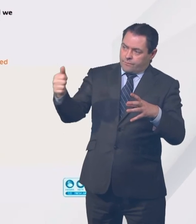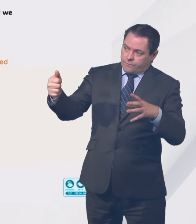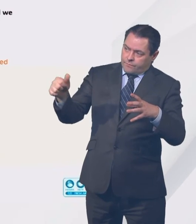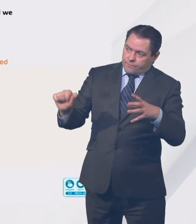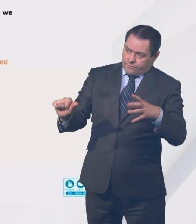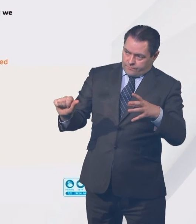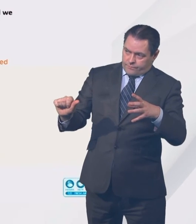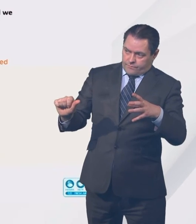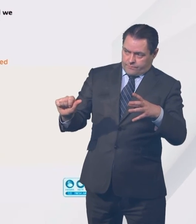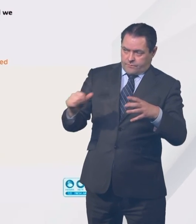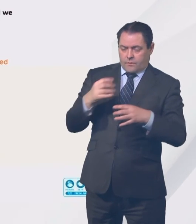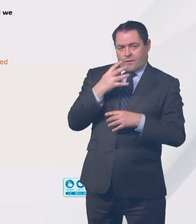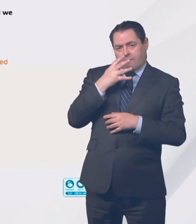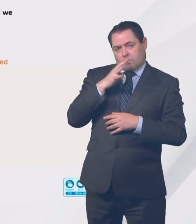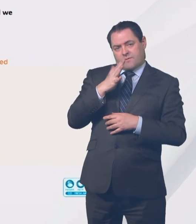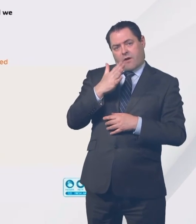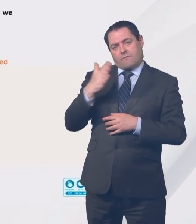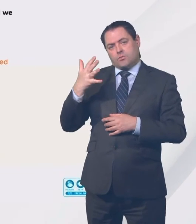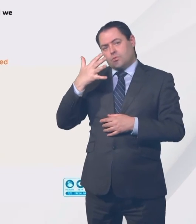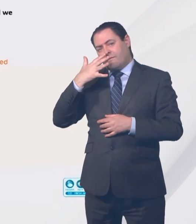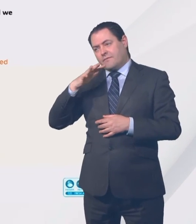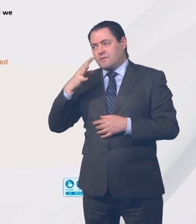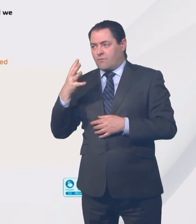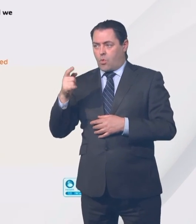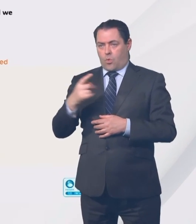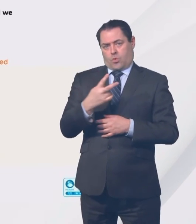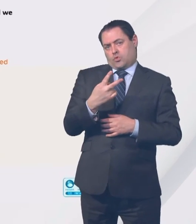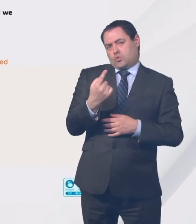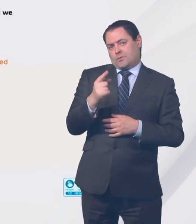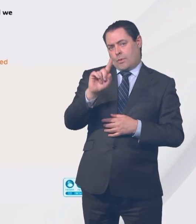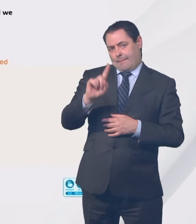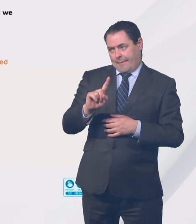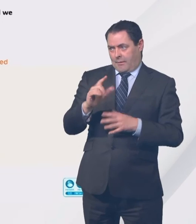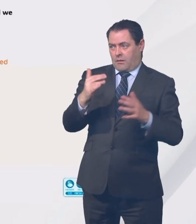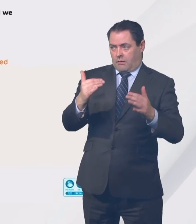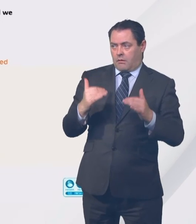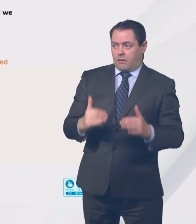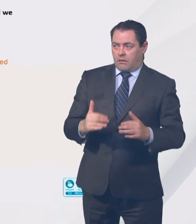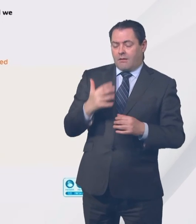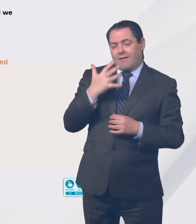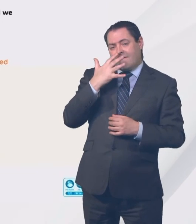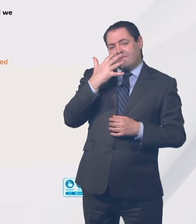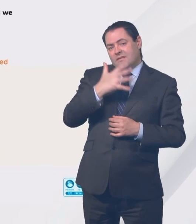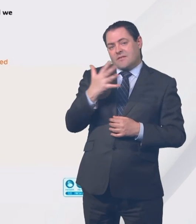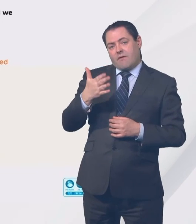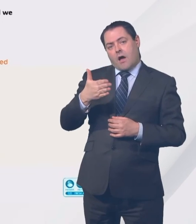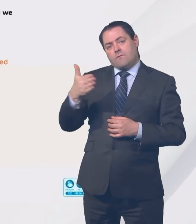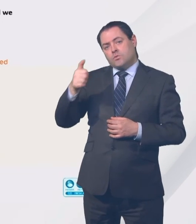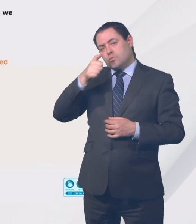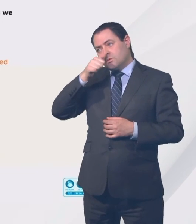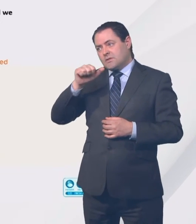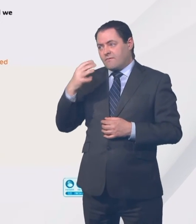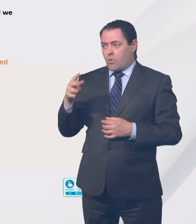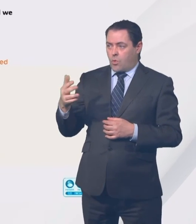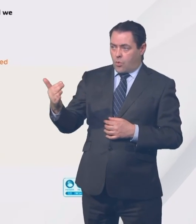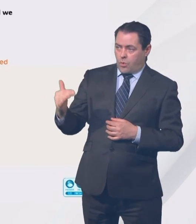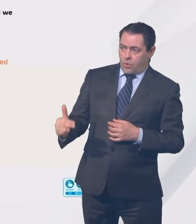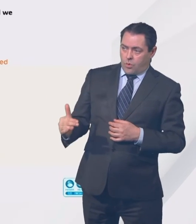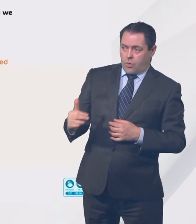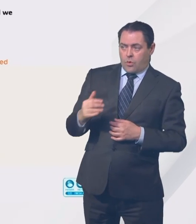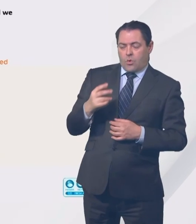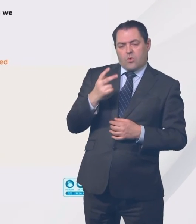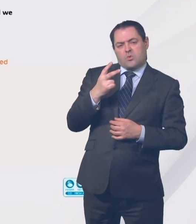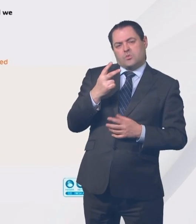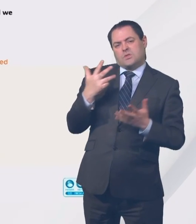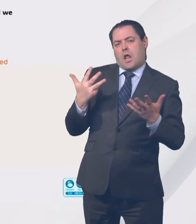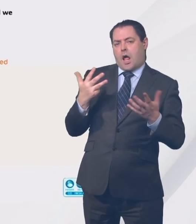45 to 54, 21 people, and 55 to 64, 29